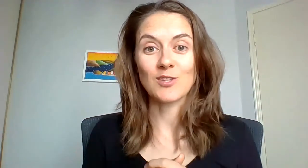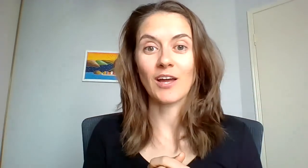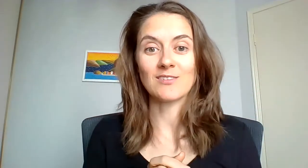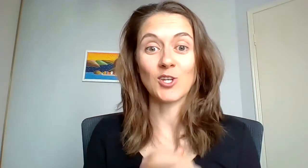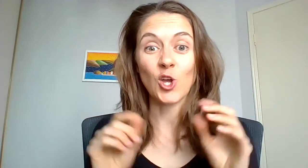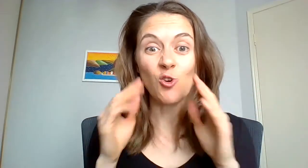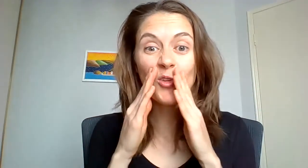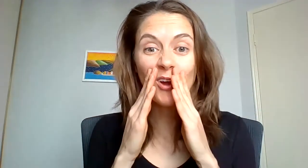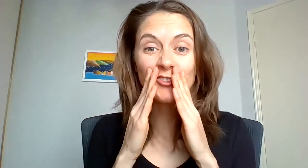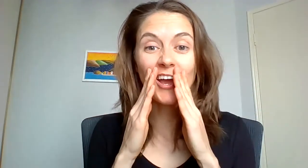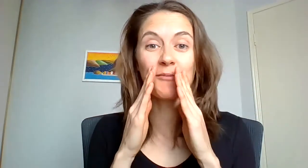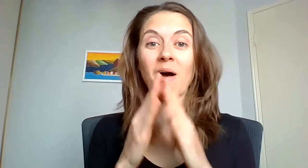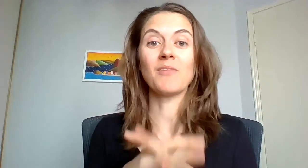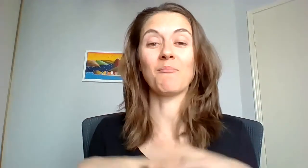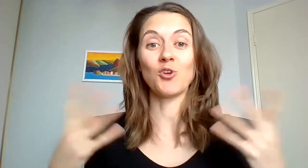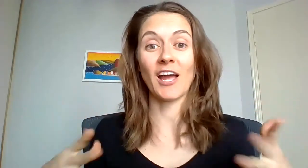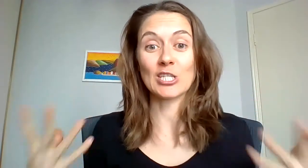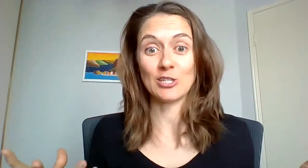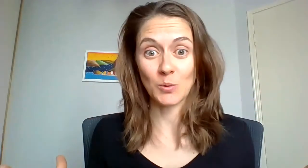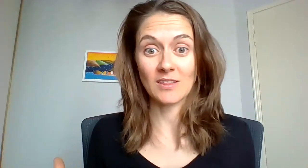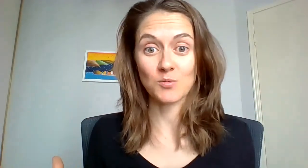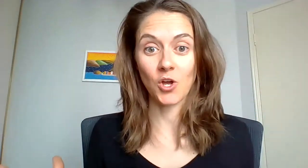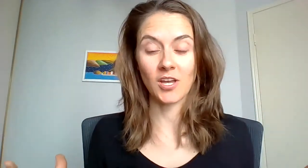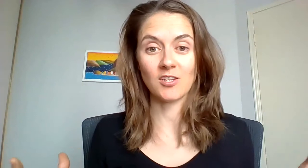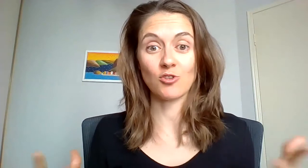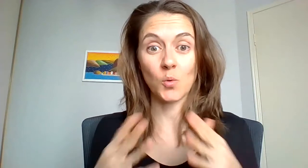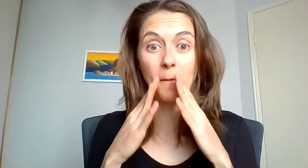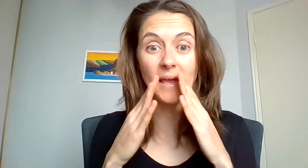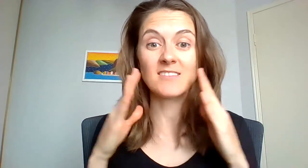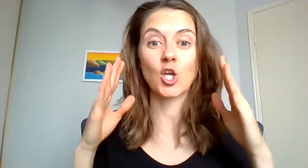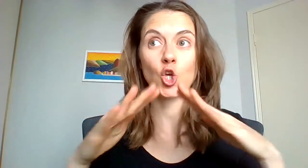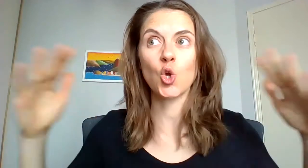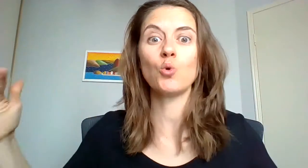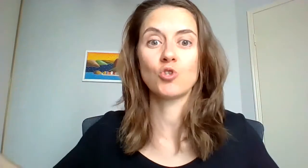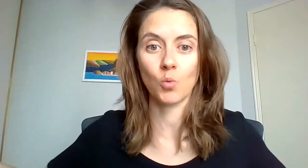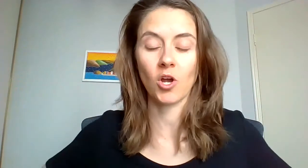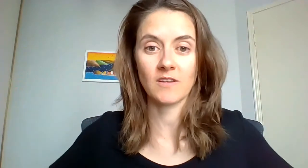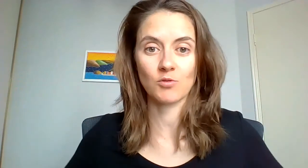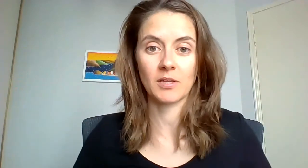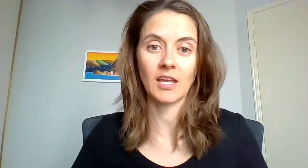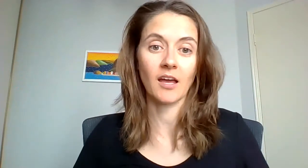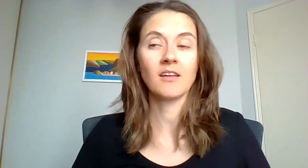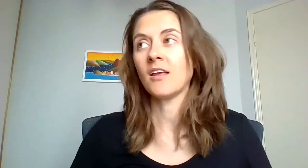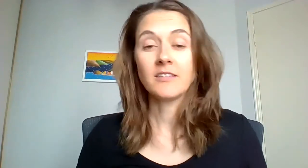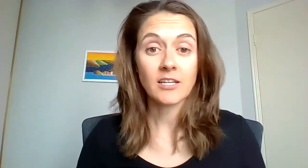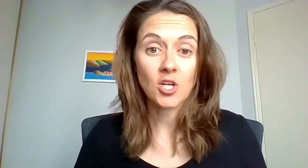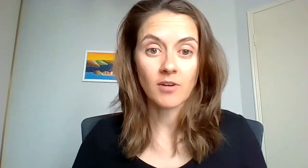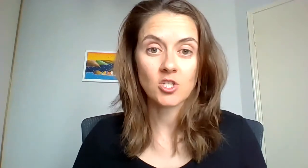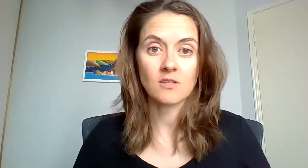signs to go you're on the right track mom um you're actually doing this work and you're doing amazing huge work that's rippling out down generations